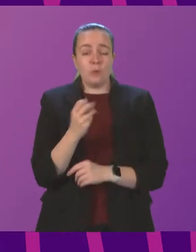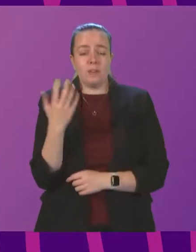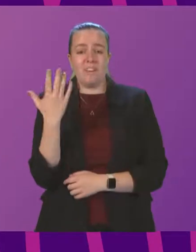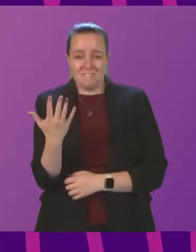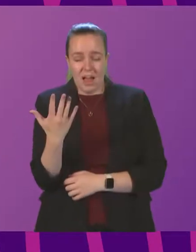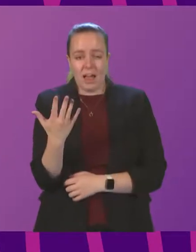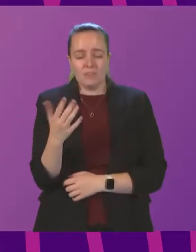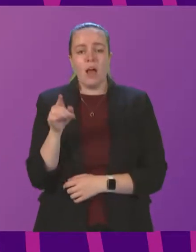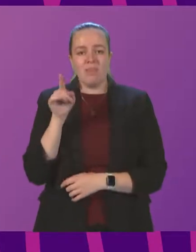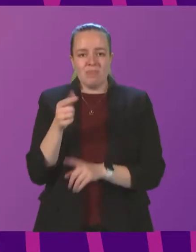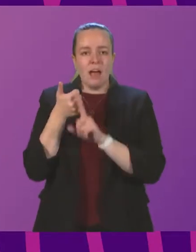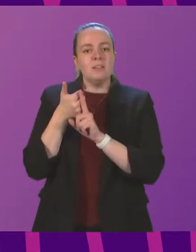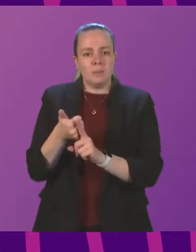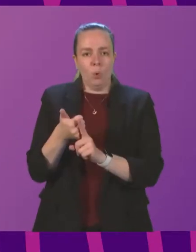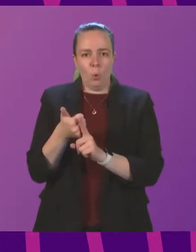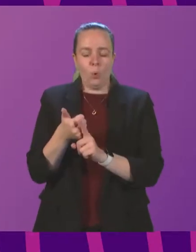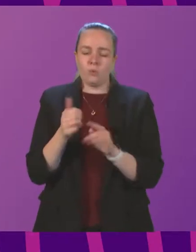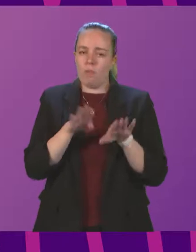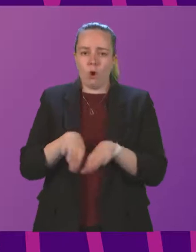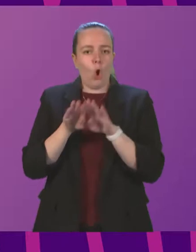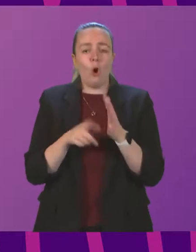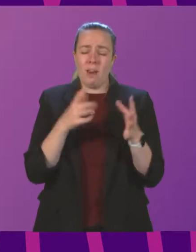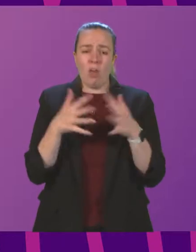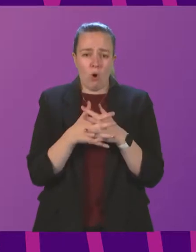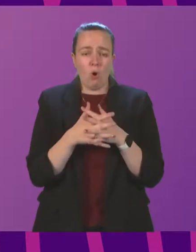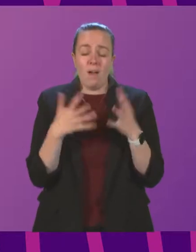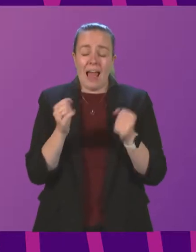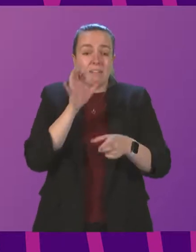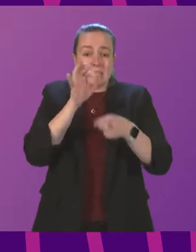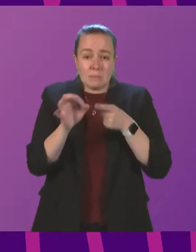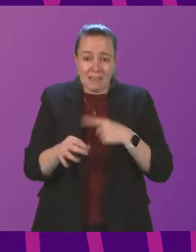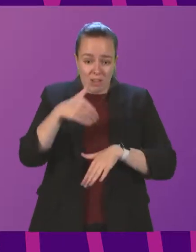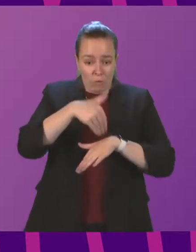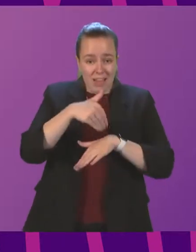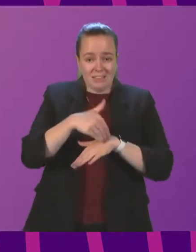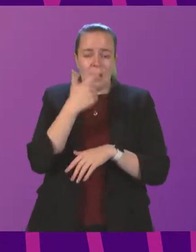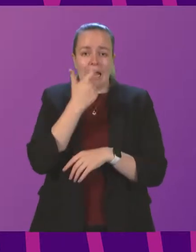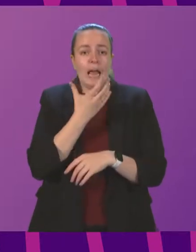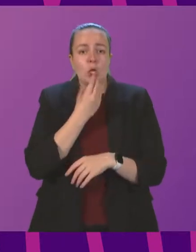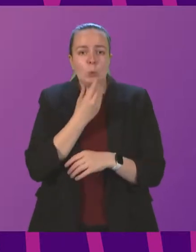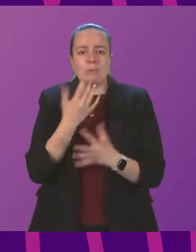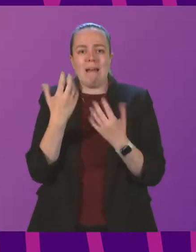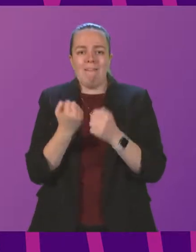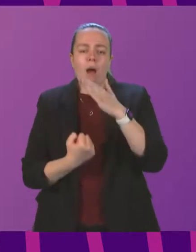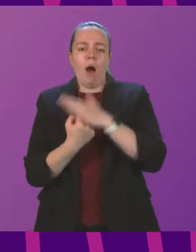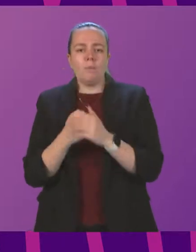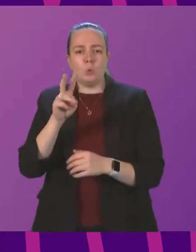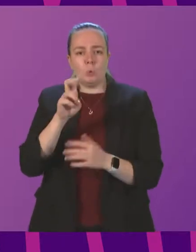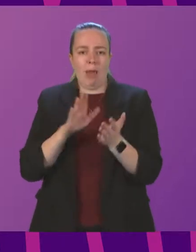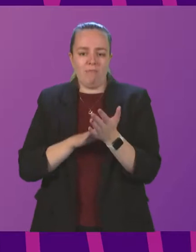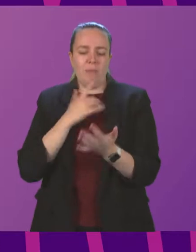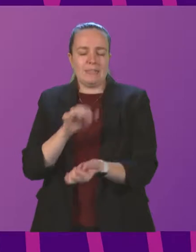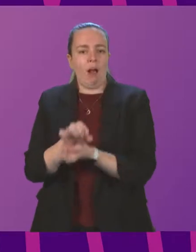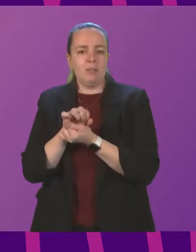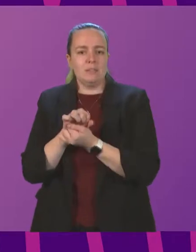And that supplements the common law and has specific offences which can be used, which carry a sentence of up to 12 months in custody.